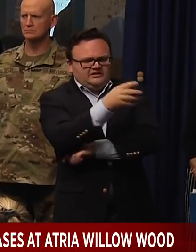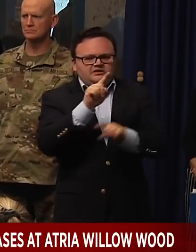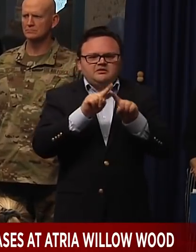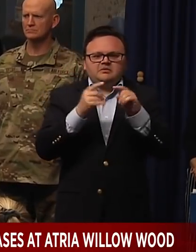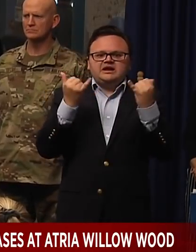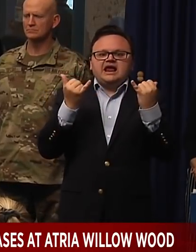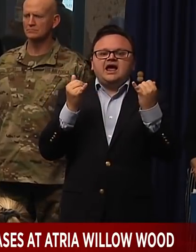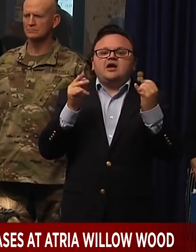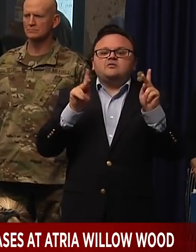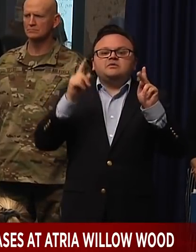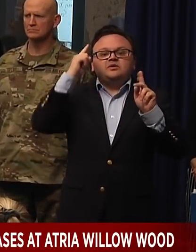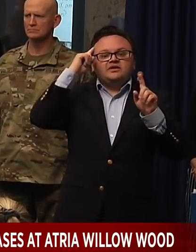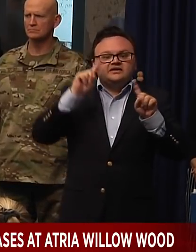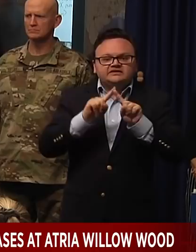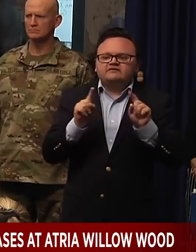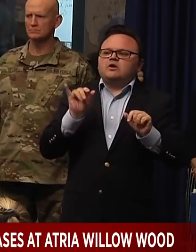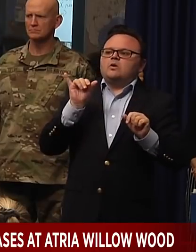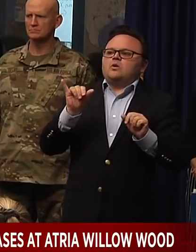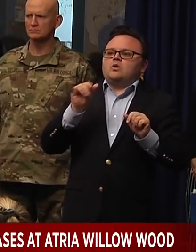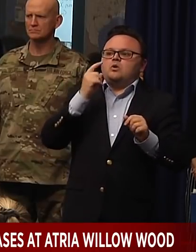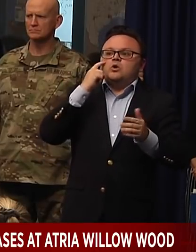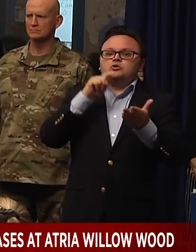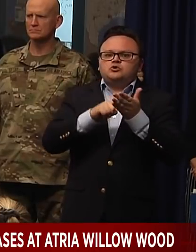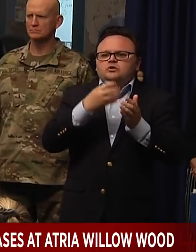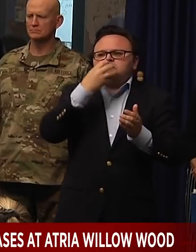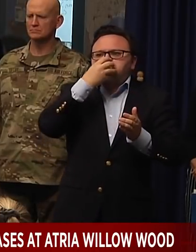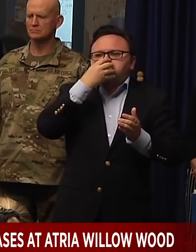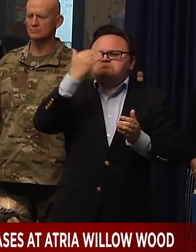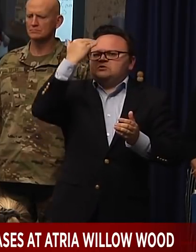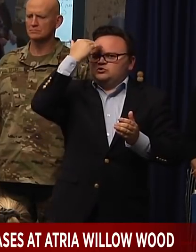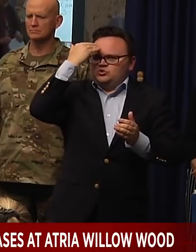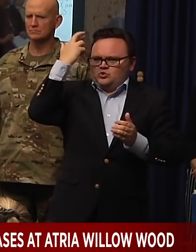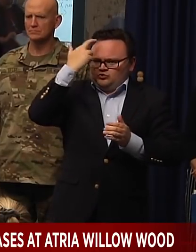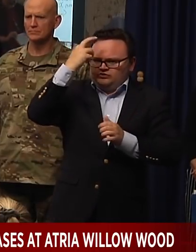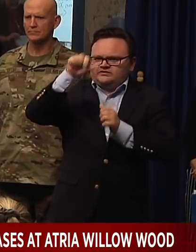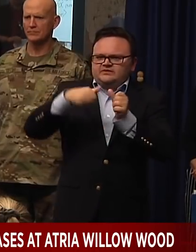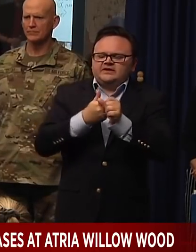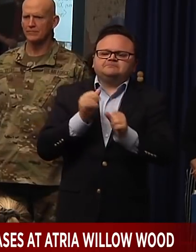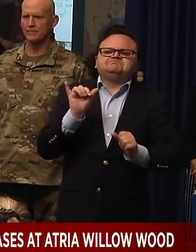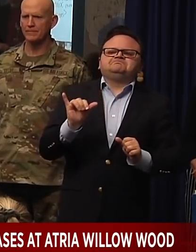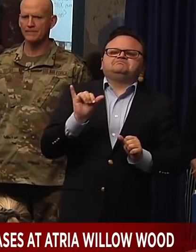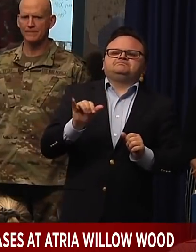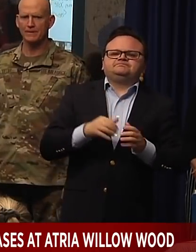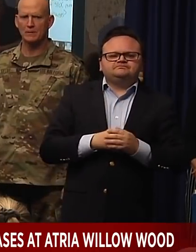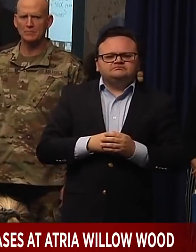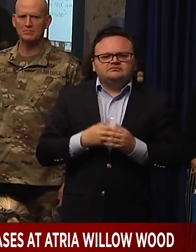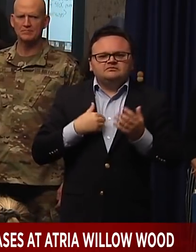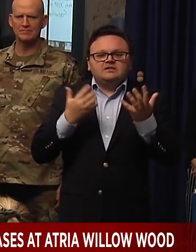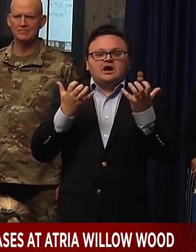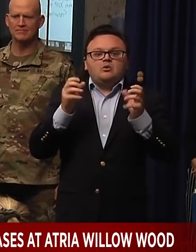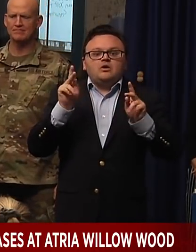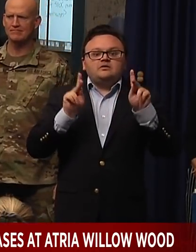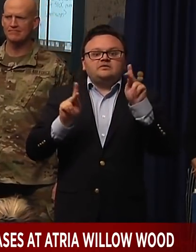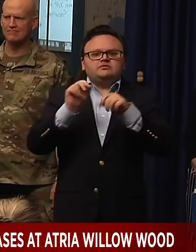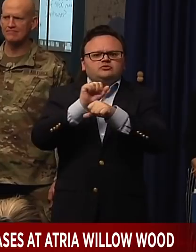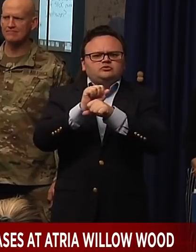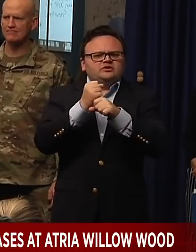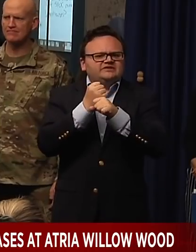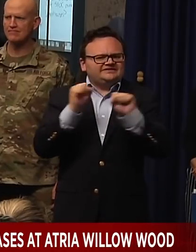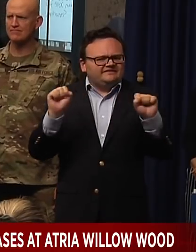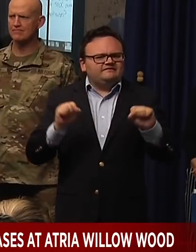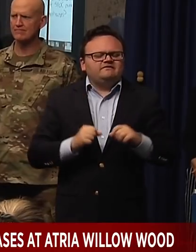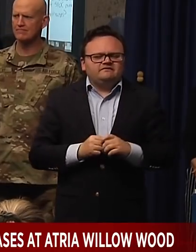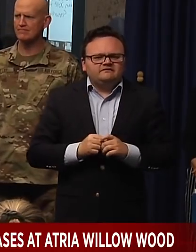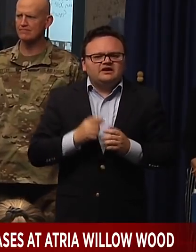you know, I would just say keep people safe. That was one of the, I mean, I think that that's, obviously you've seen some businesses take a hit,